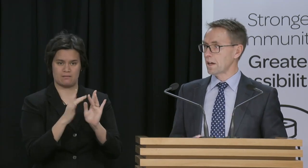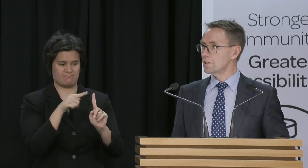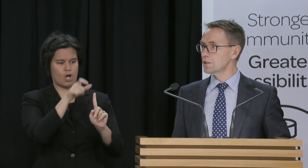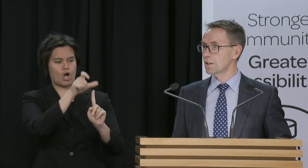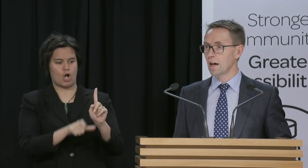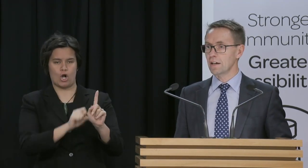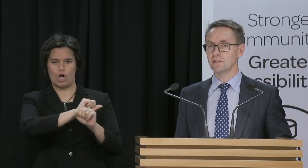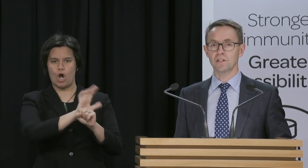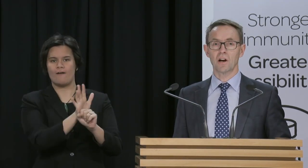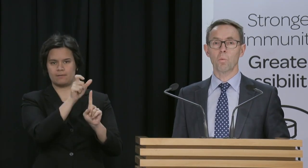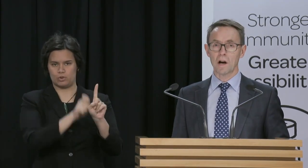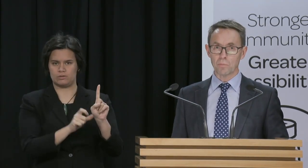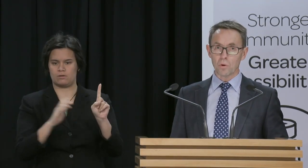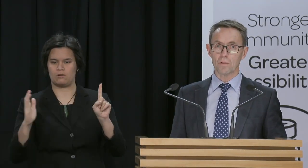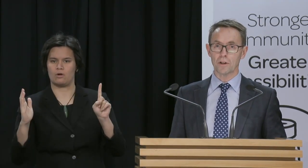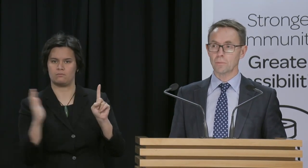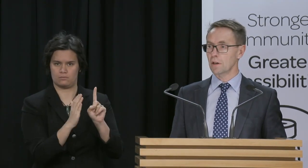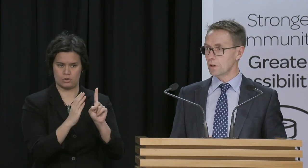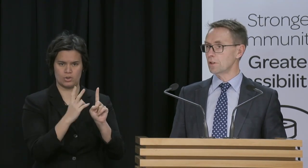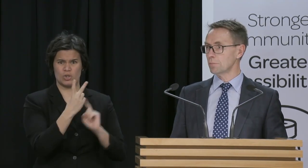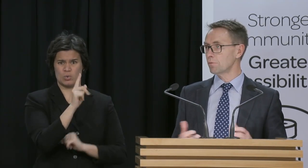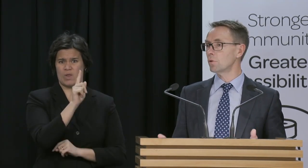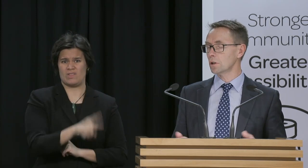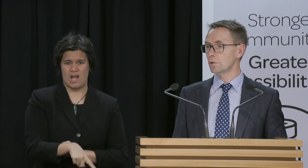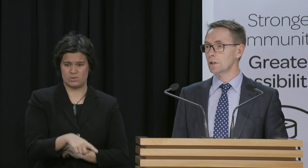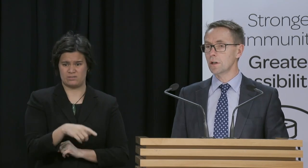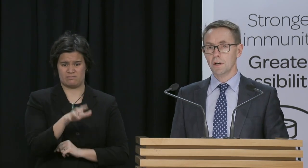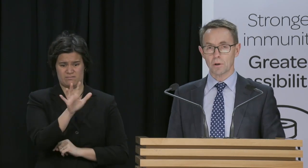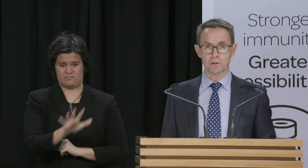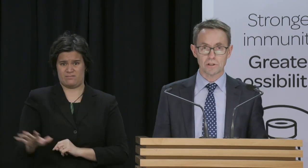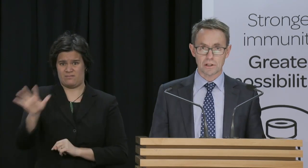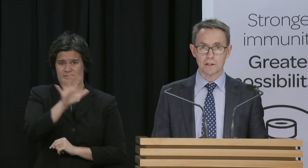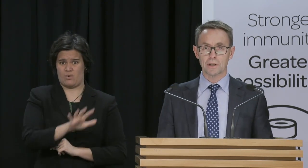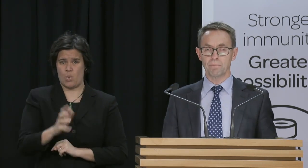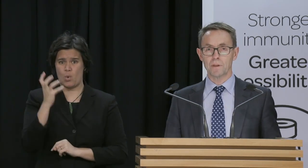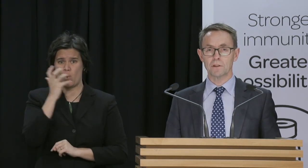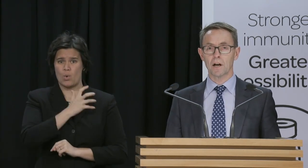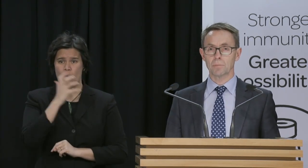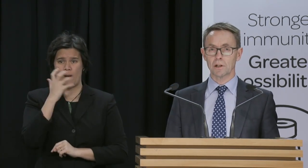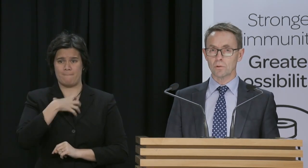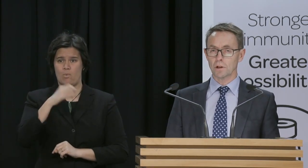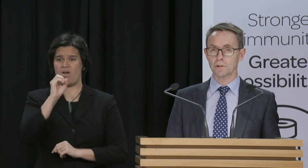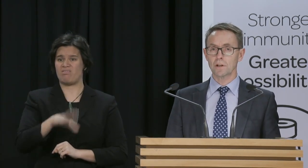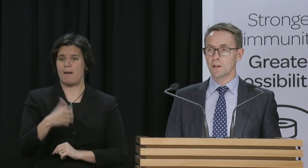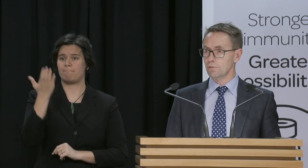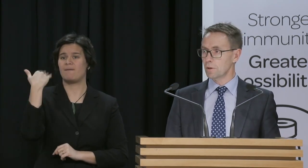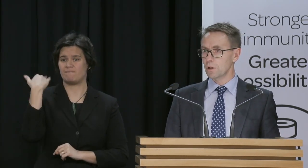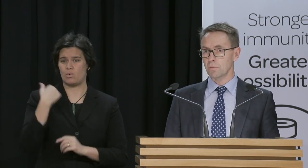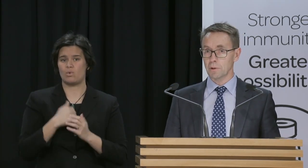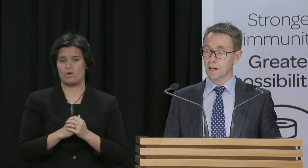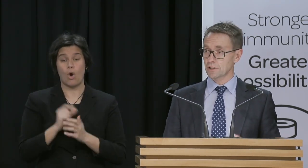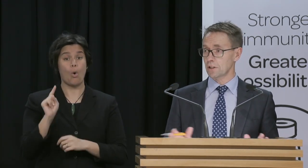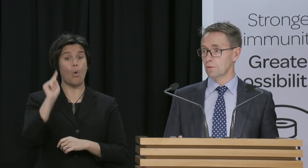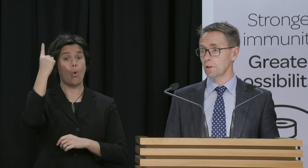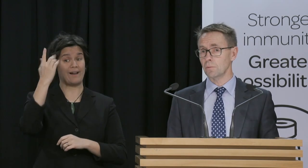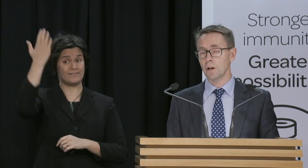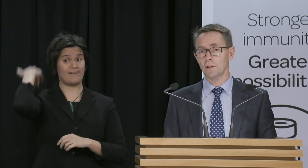one case is way more than we have ever done before, including most recently in the outbreak in Auckland in February,